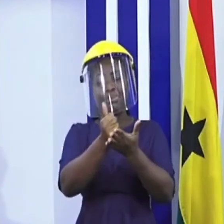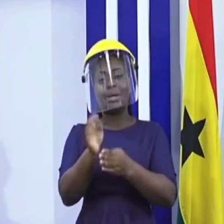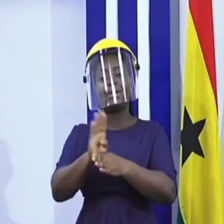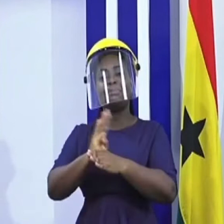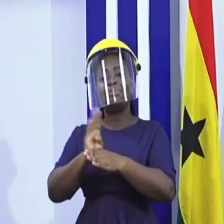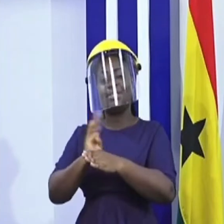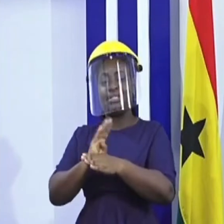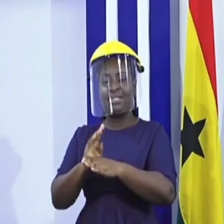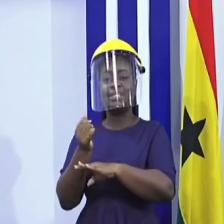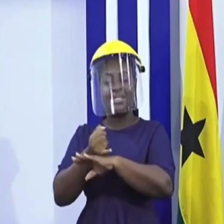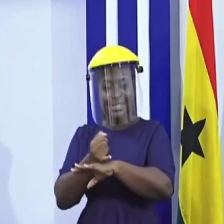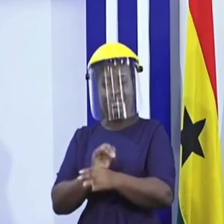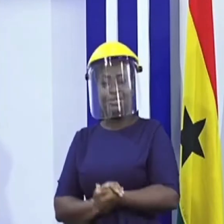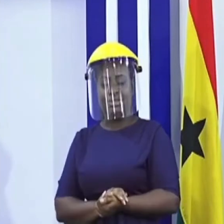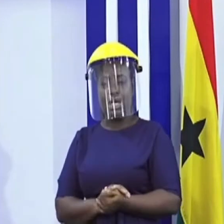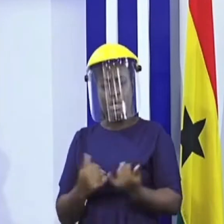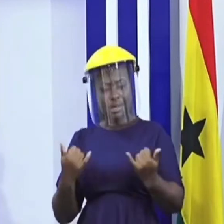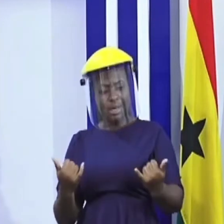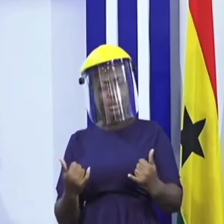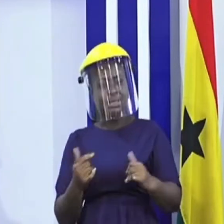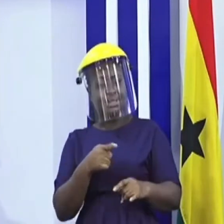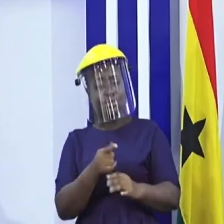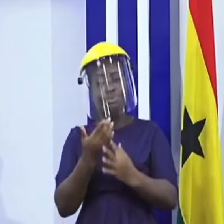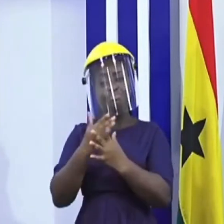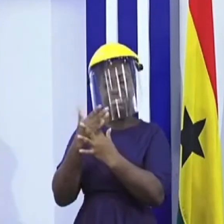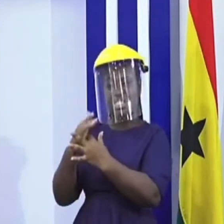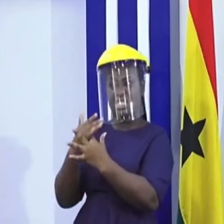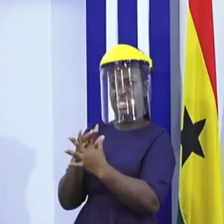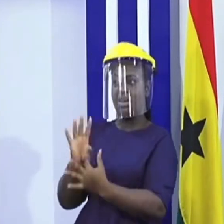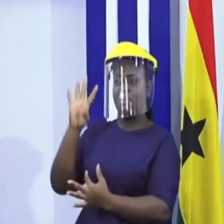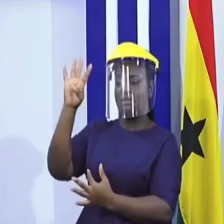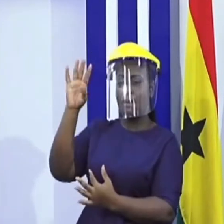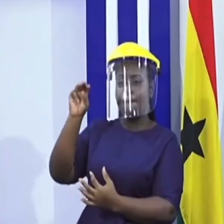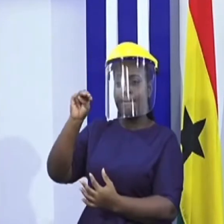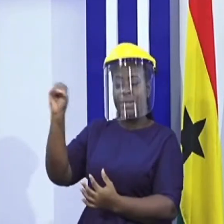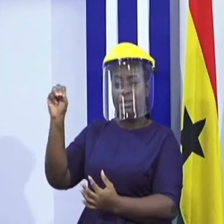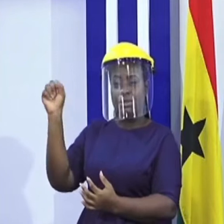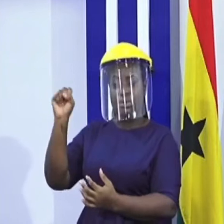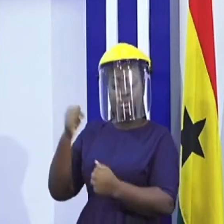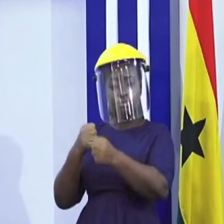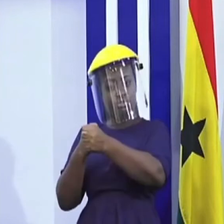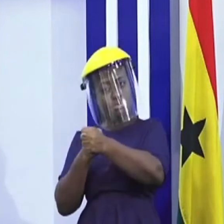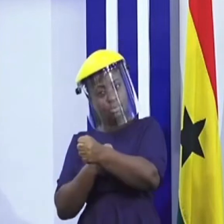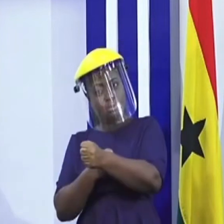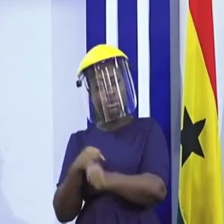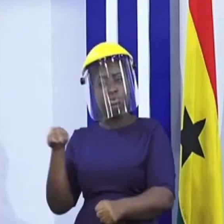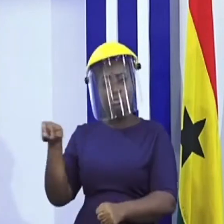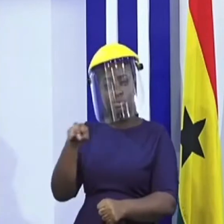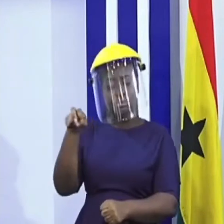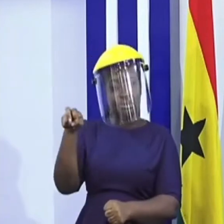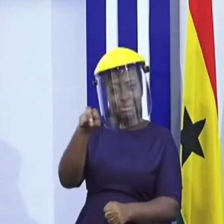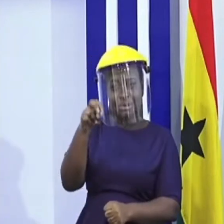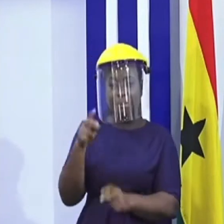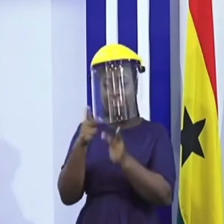tourism industry. And this will be disbursed $4 million dollars to support tourism sites and